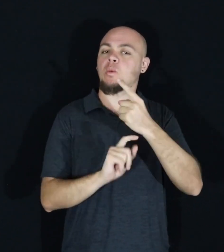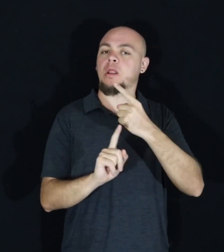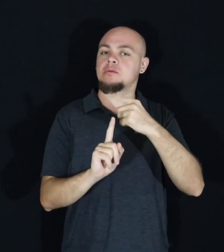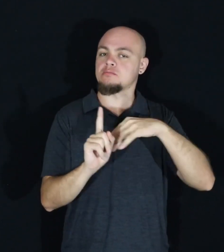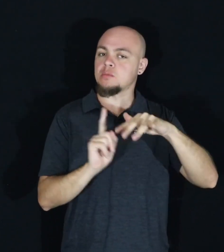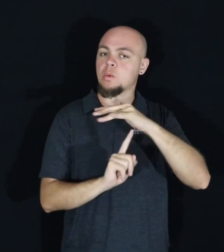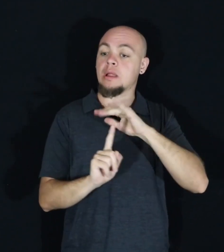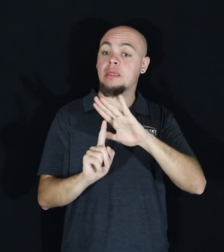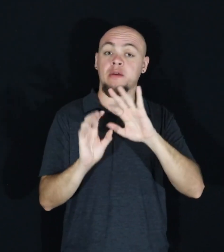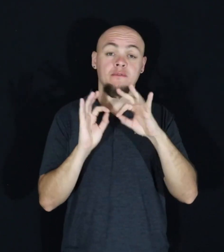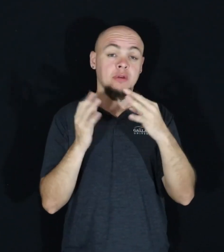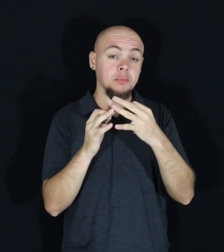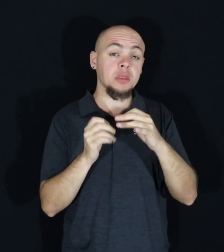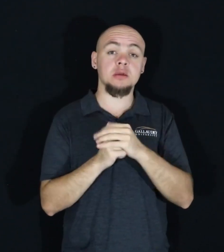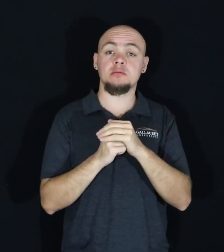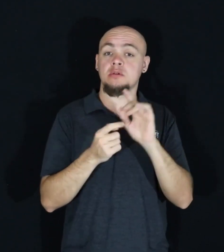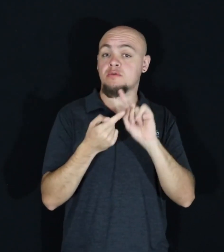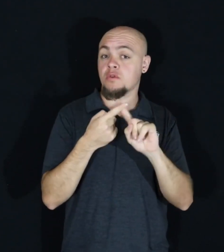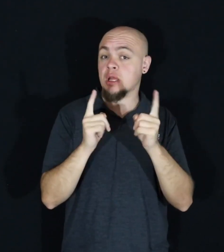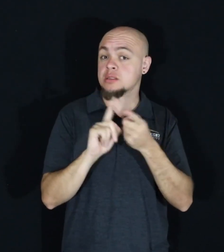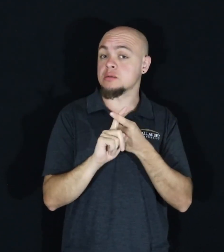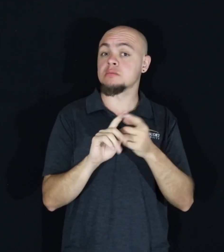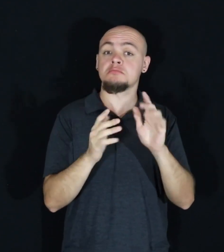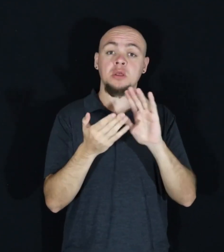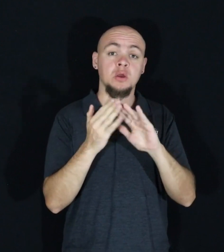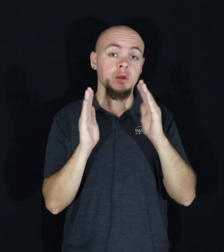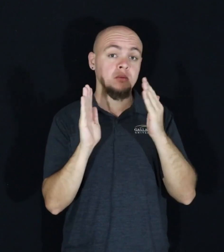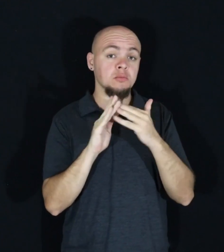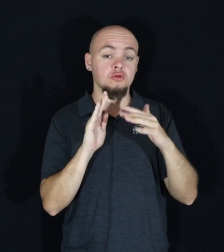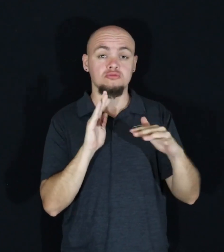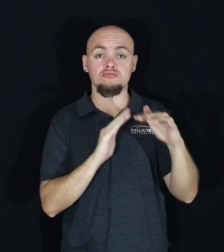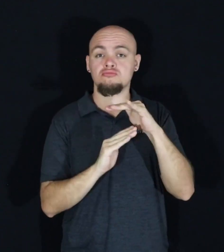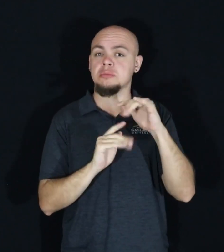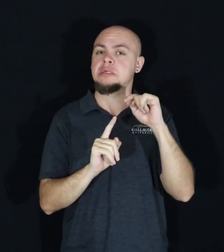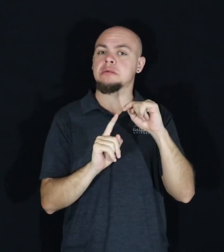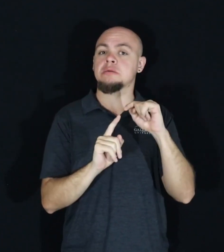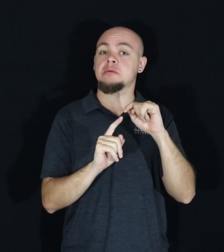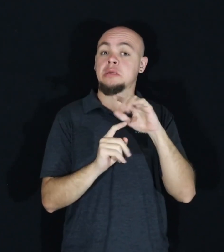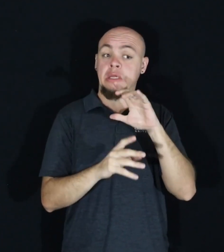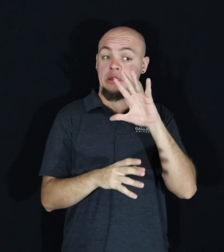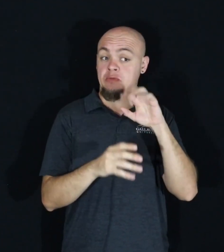their friends, and their community, which consists of you and me.